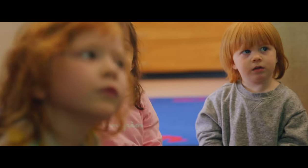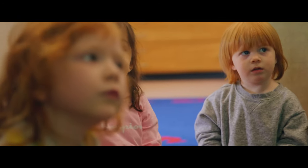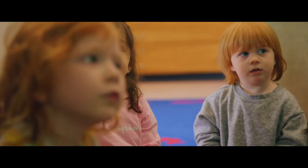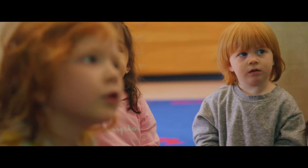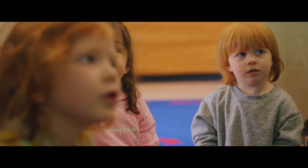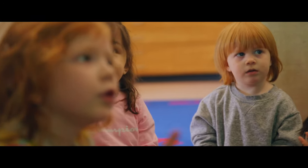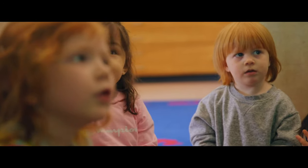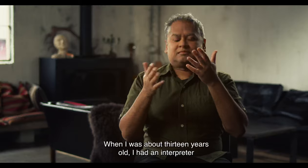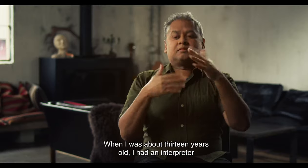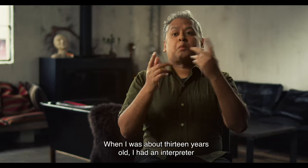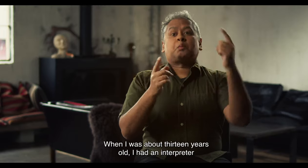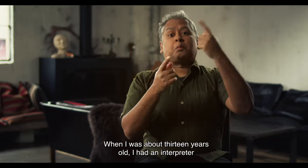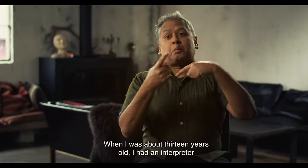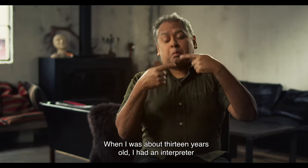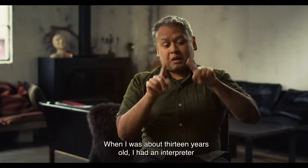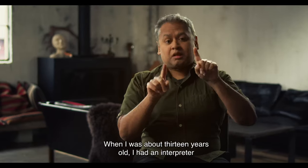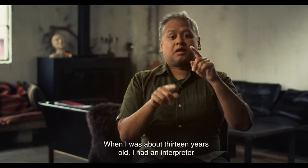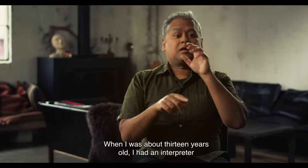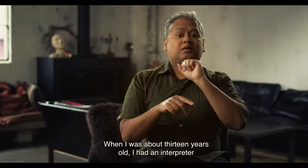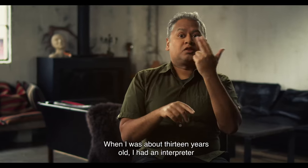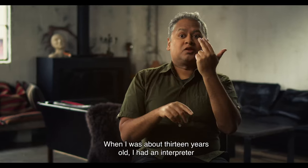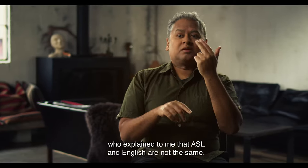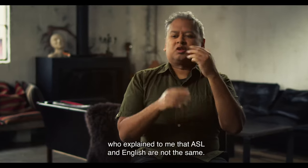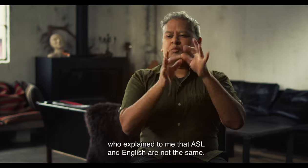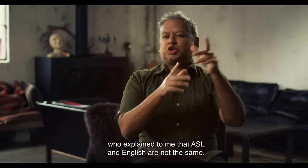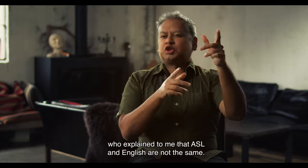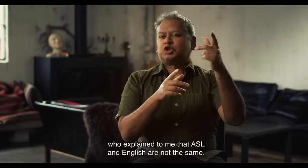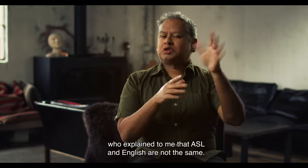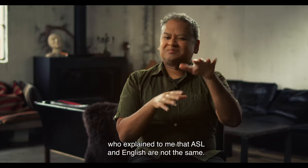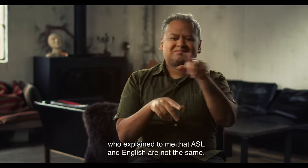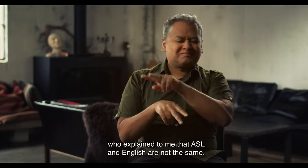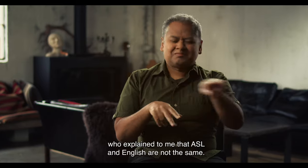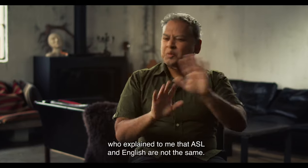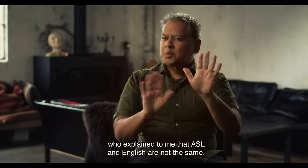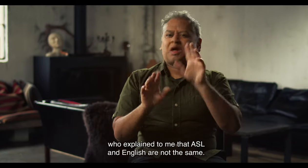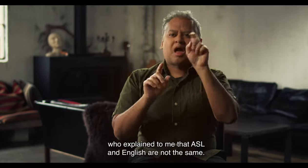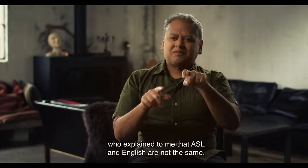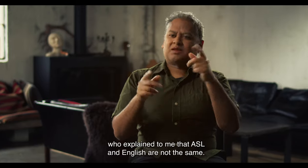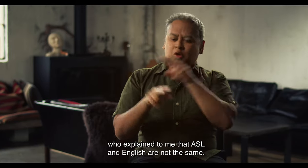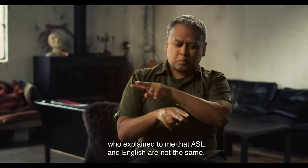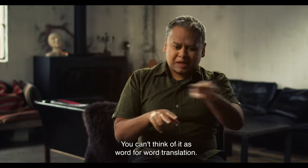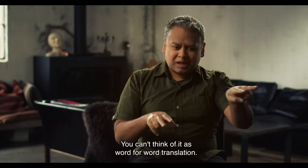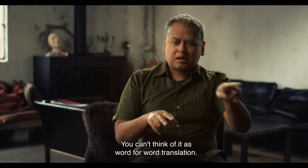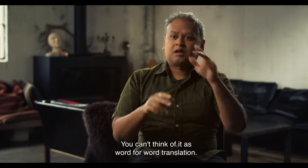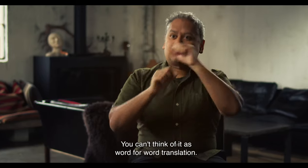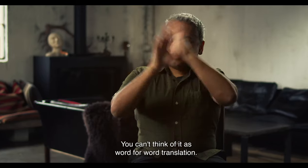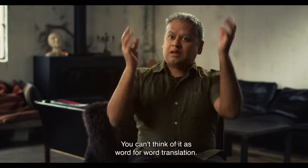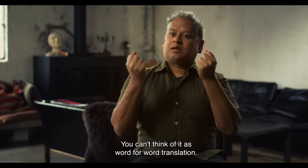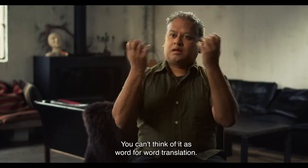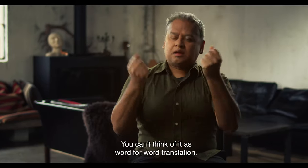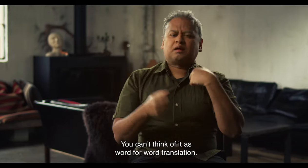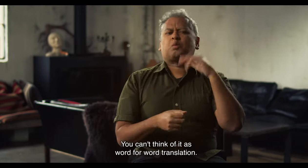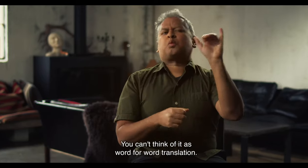with When I was about 13 years old, I had an interpreter who explained to me that ASL and English are not the same. You can't think